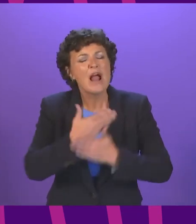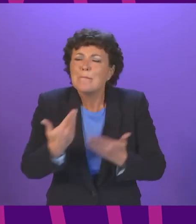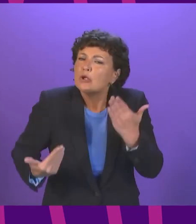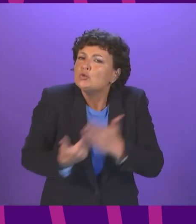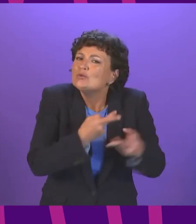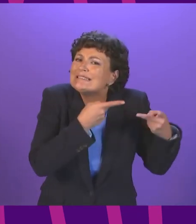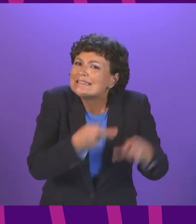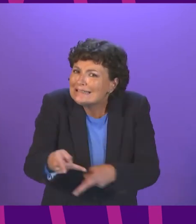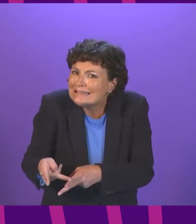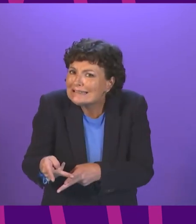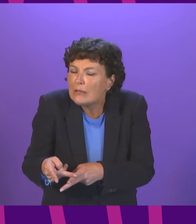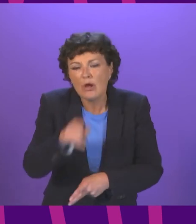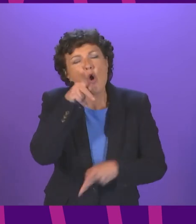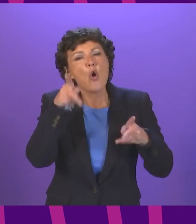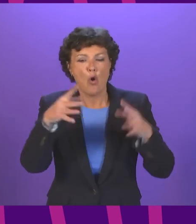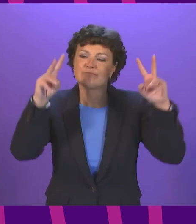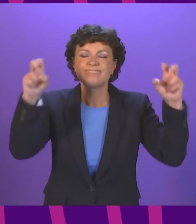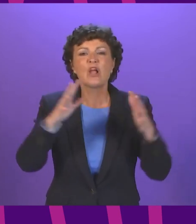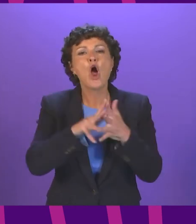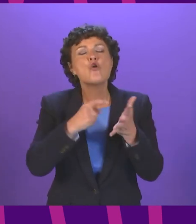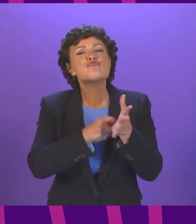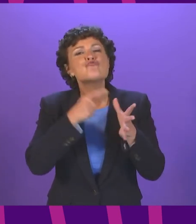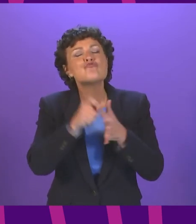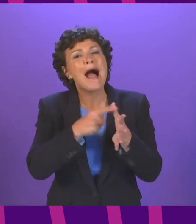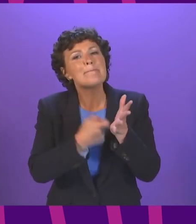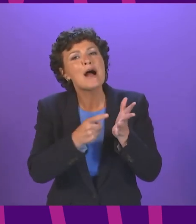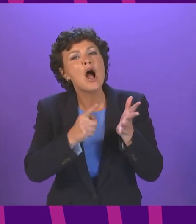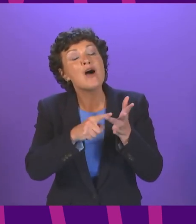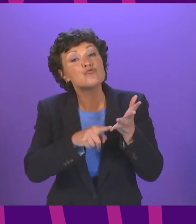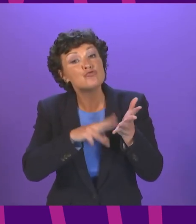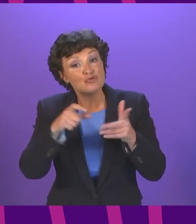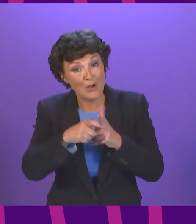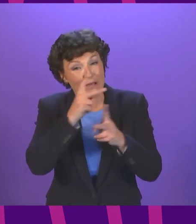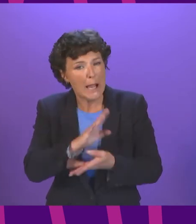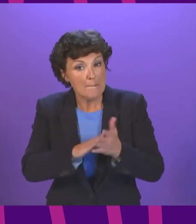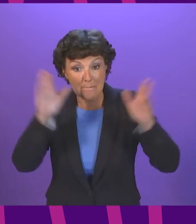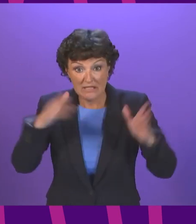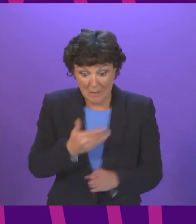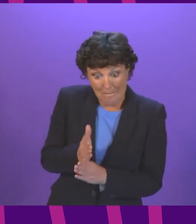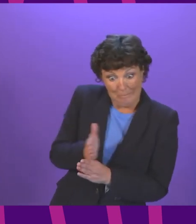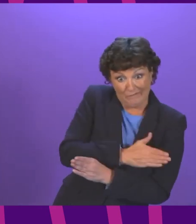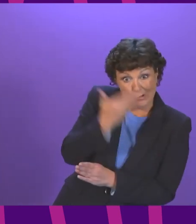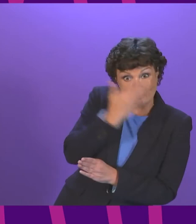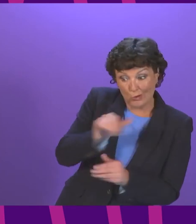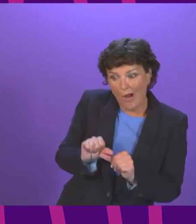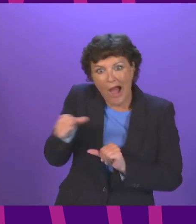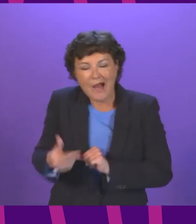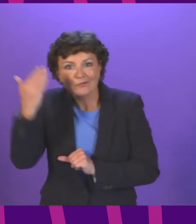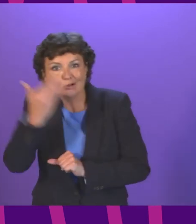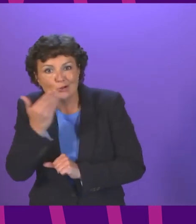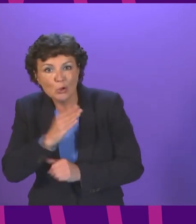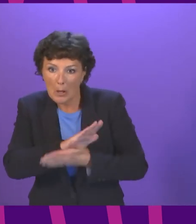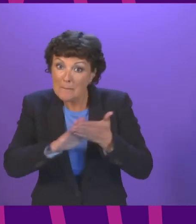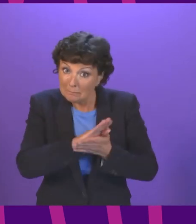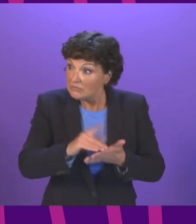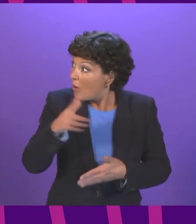offering care before and after school and during the school holidays This will be free for families on the lowest incomes and available at an